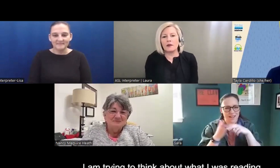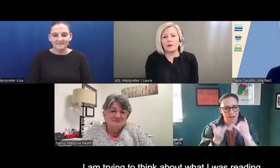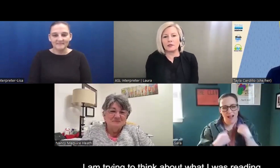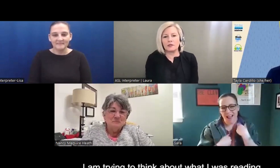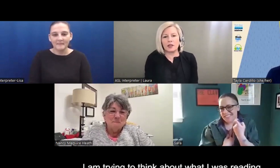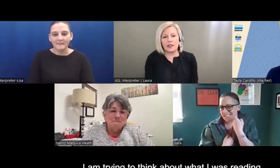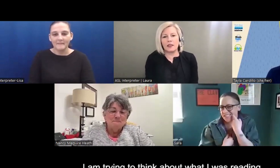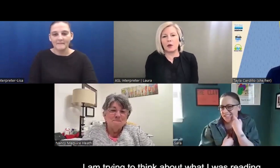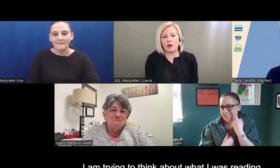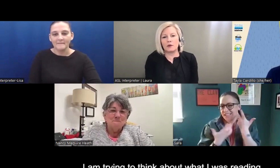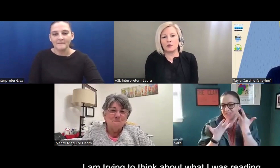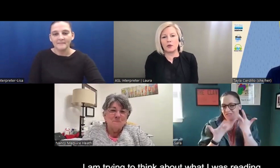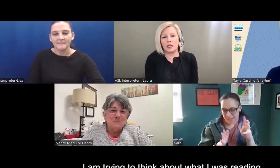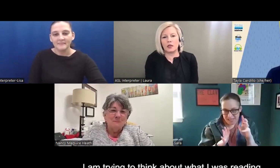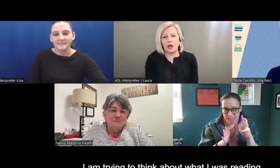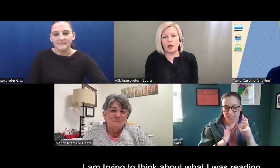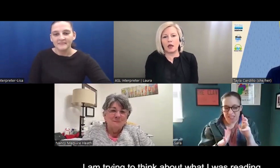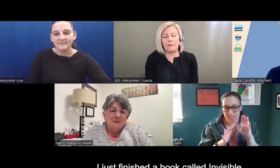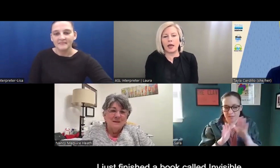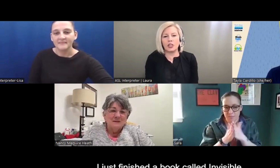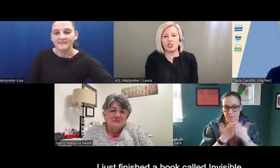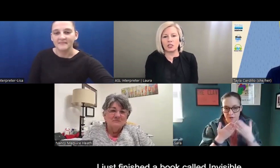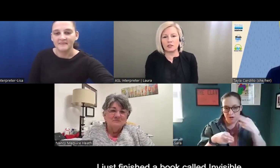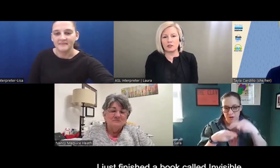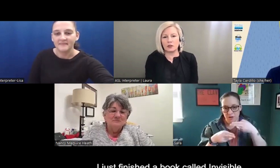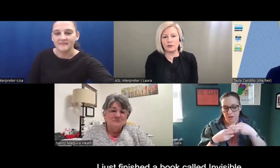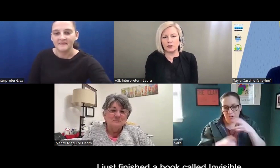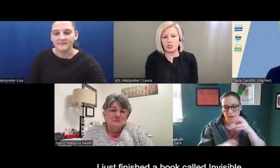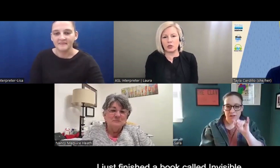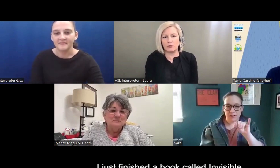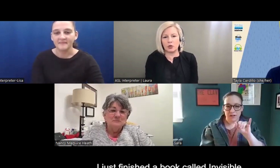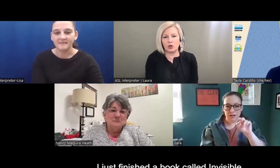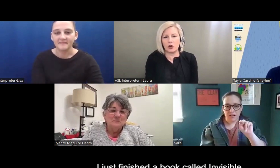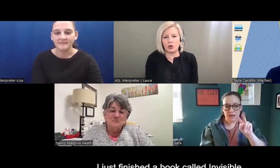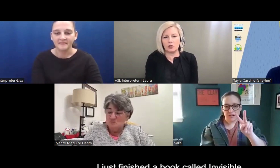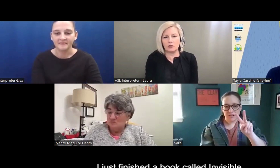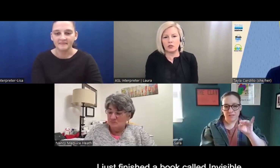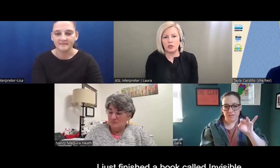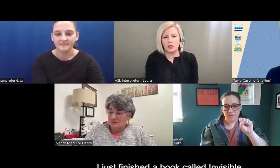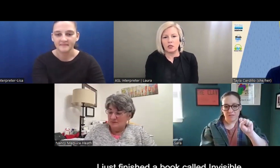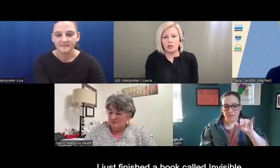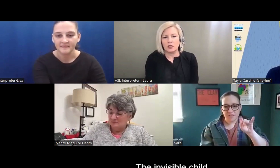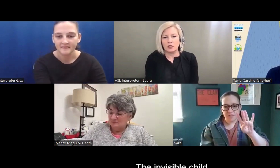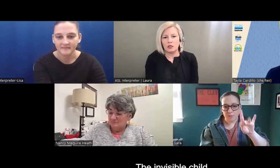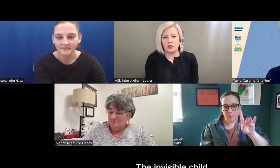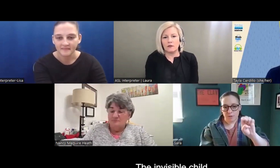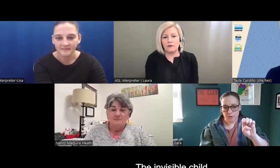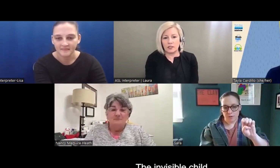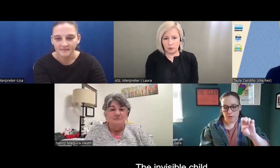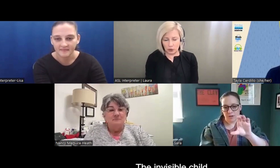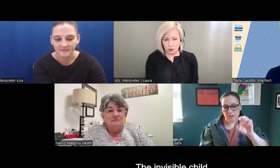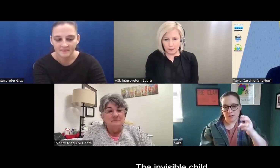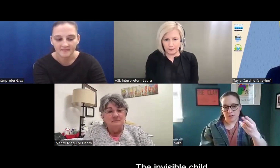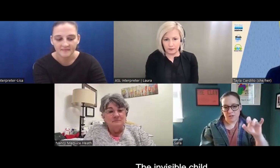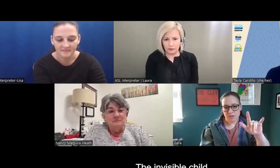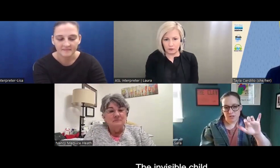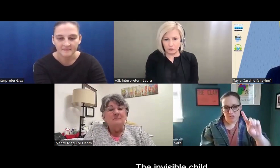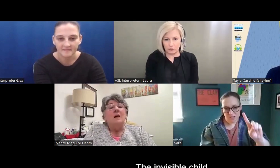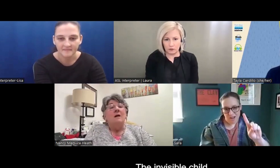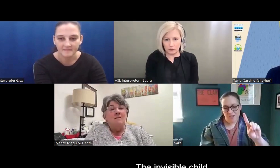Okay, I'm just trying to think about what I was reading. I just finished a book called The Invisible